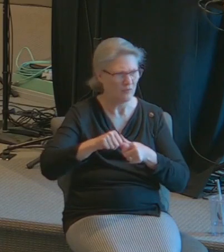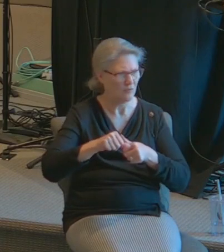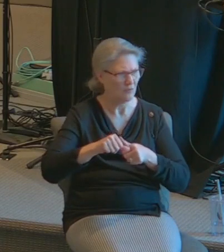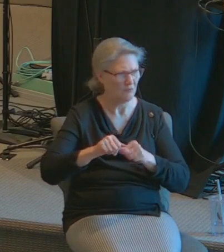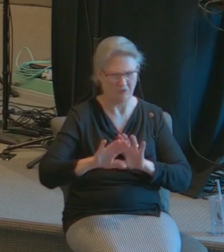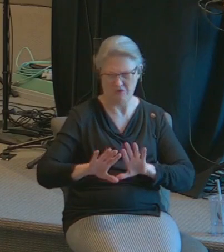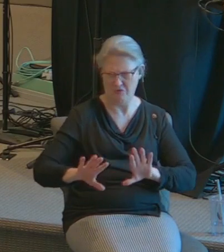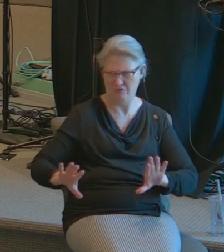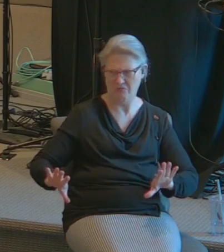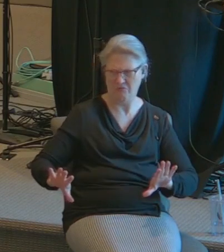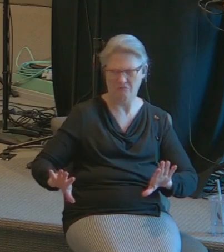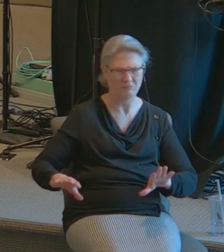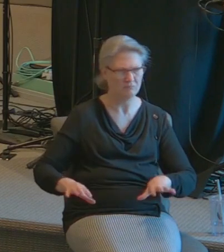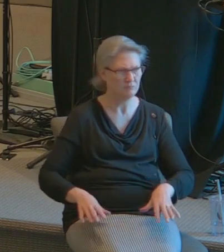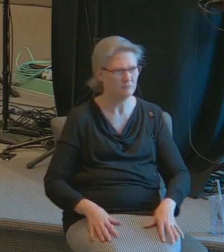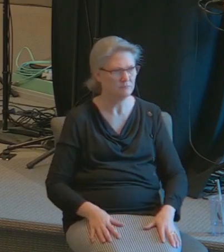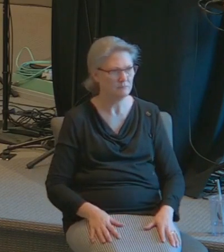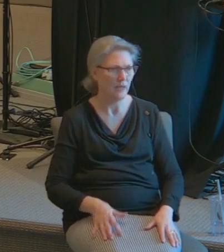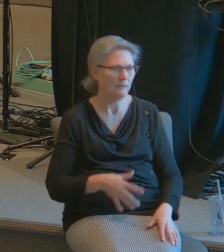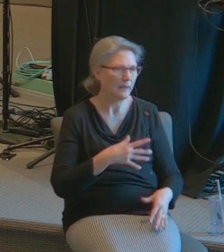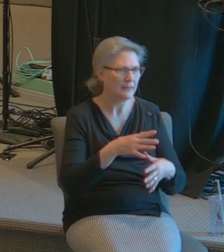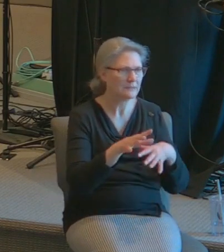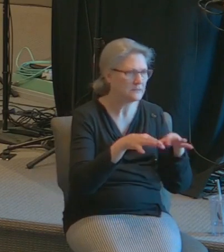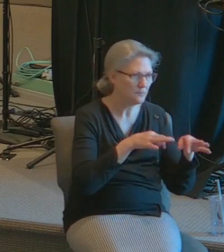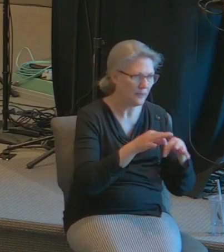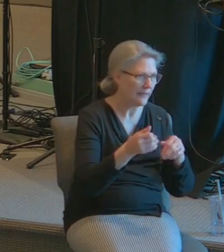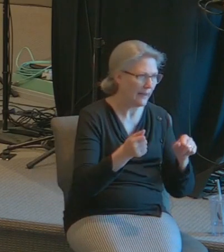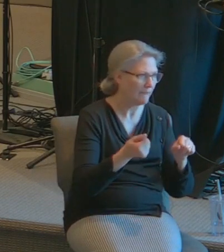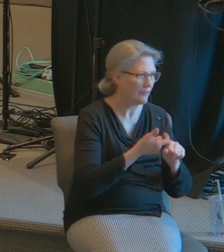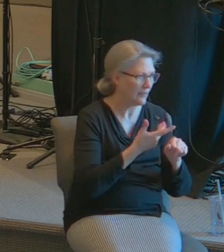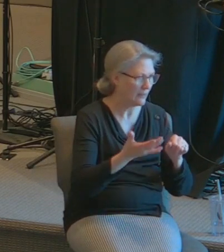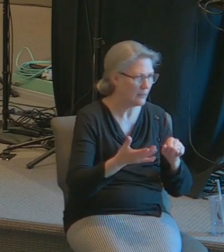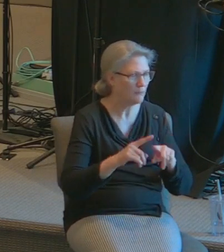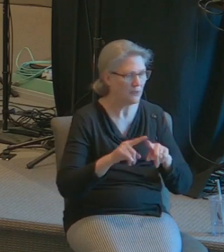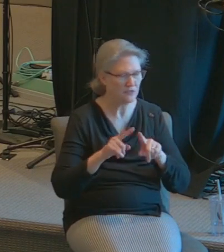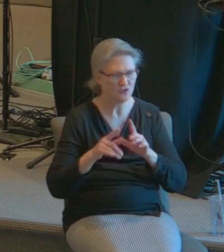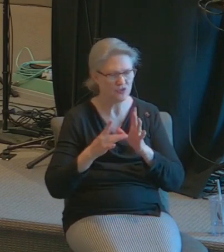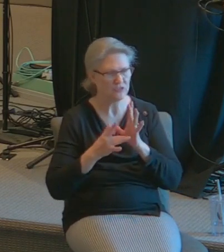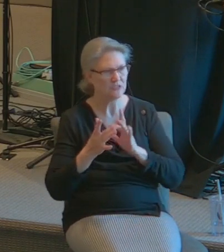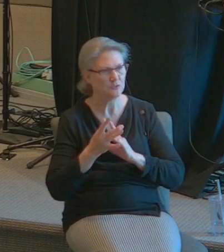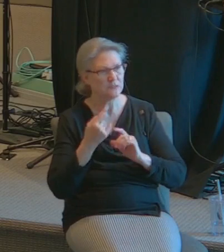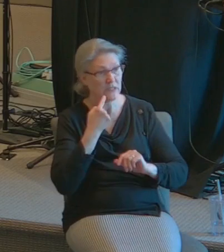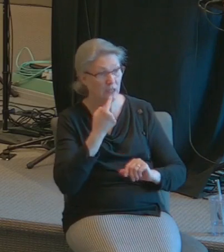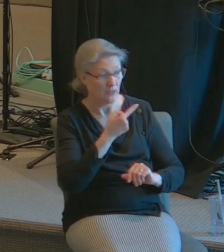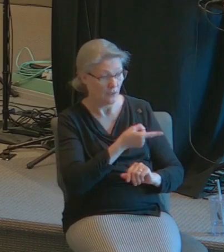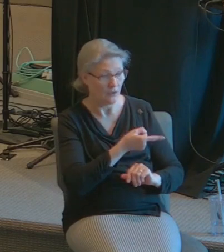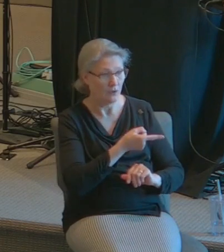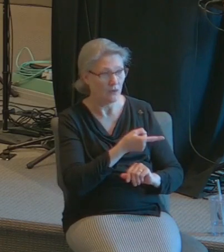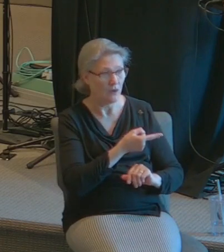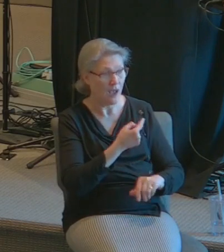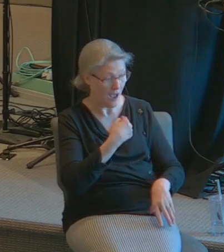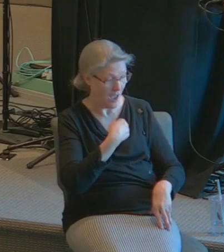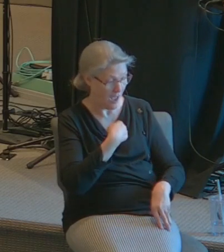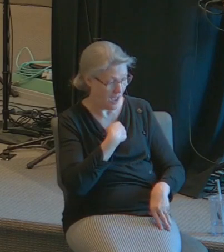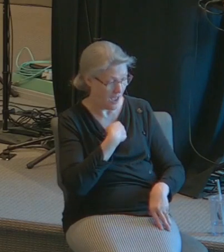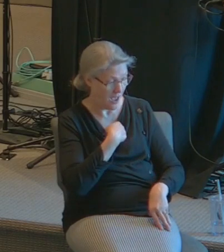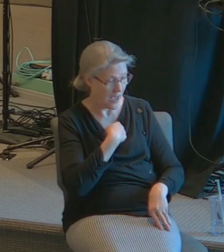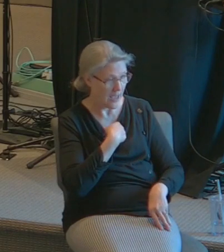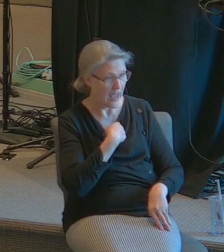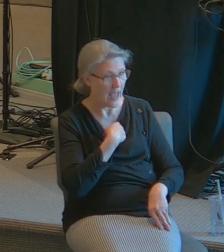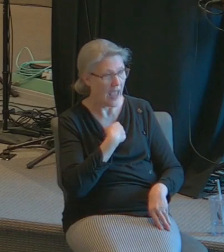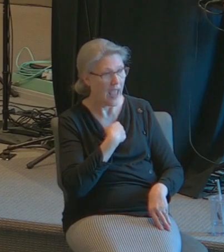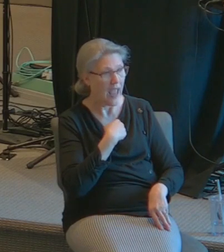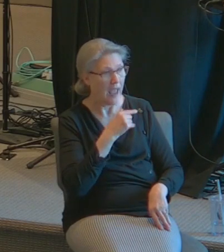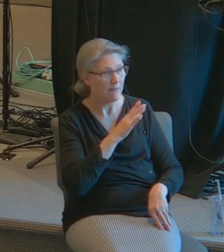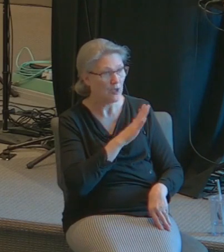I'm not going to go through the whole scenario but Jesus was telling her I am the